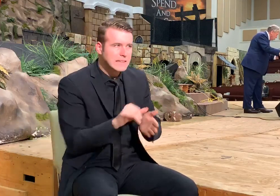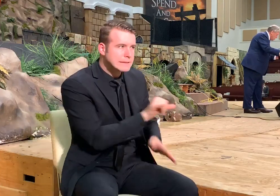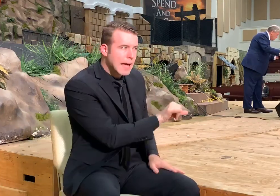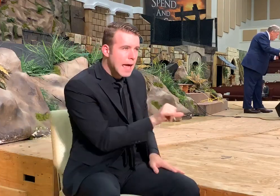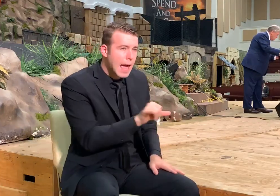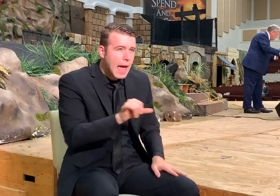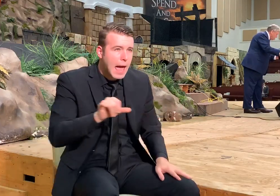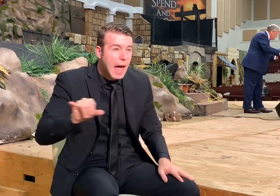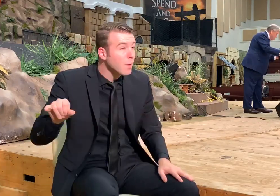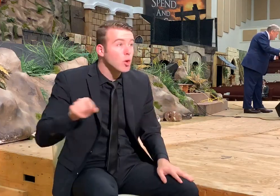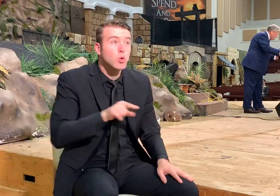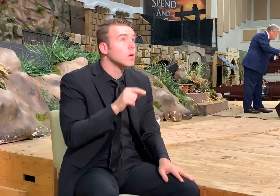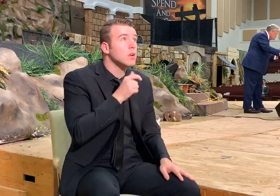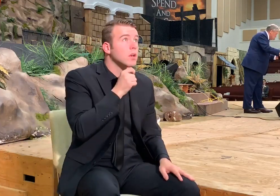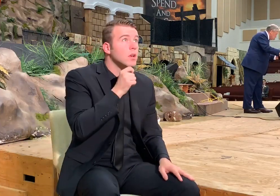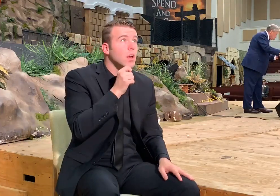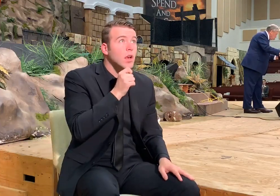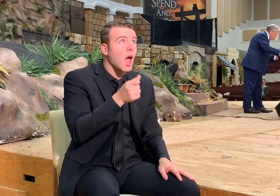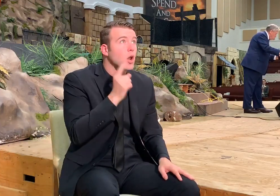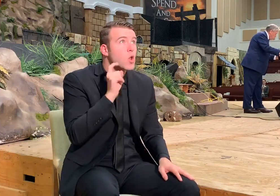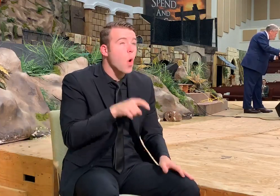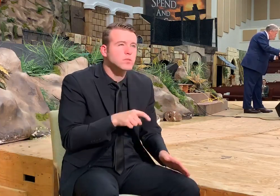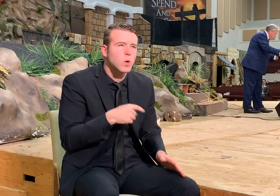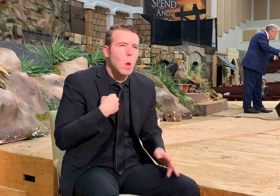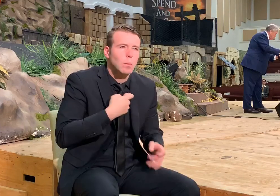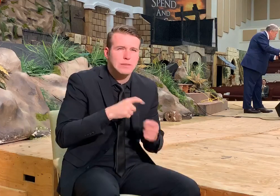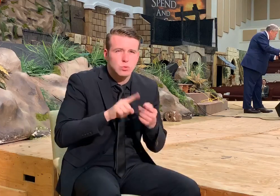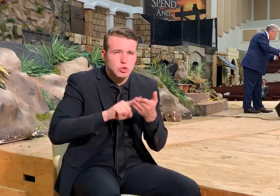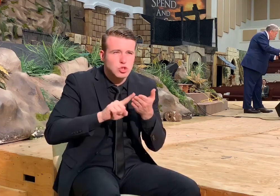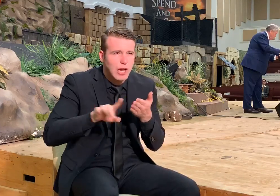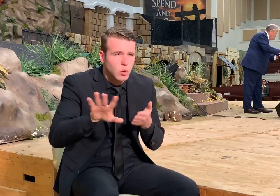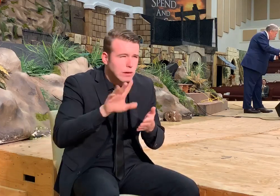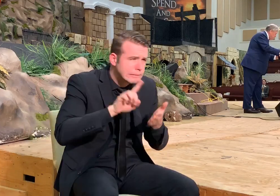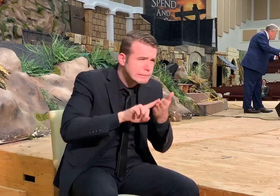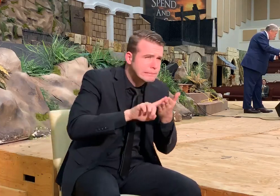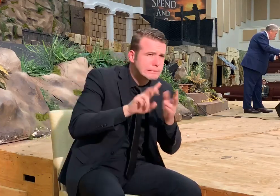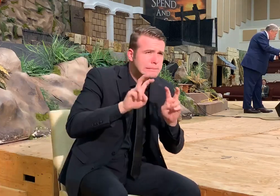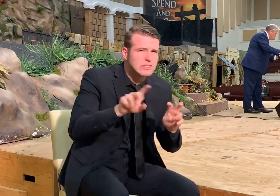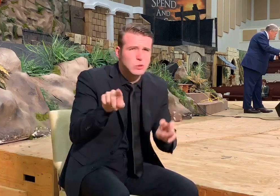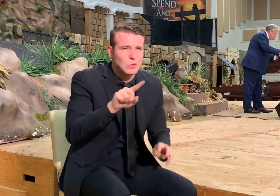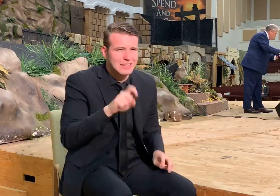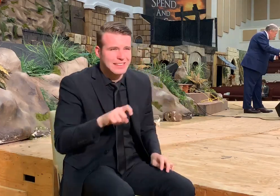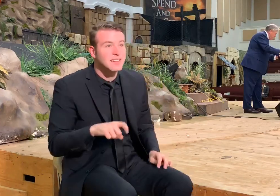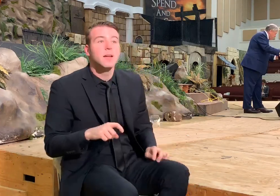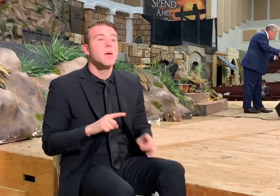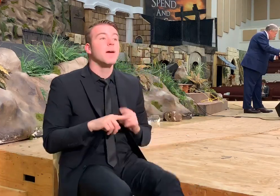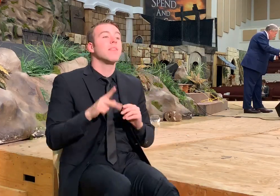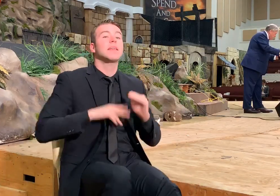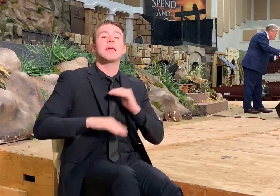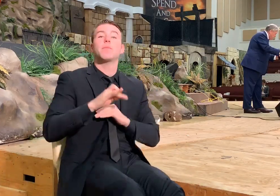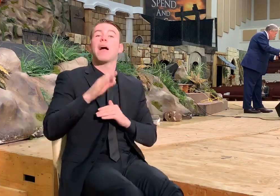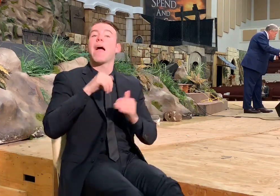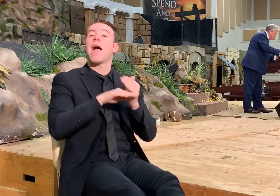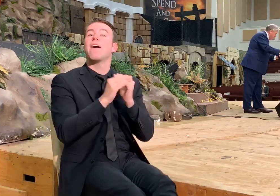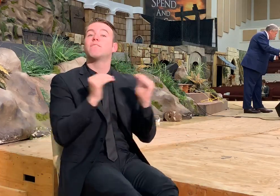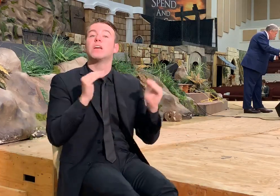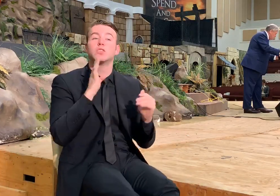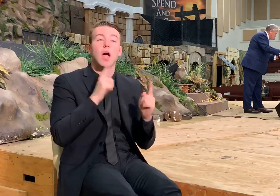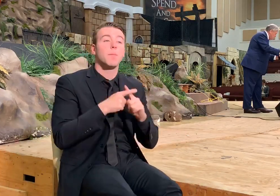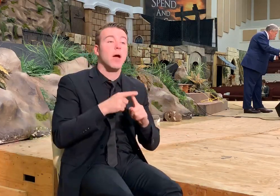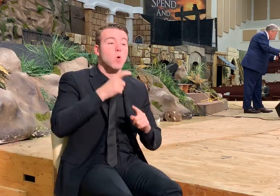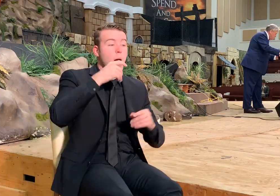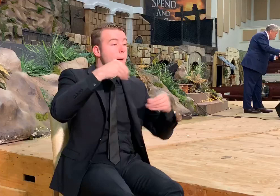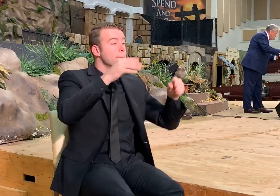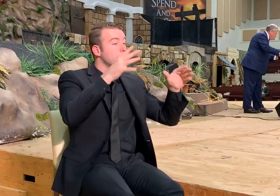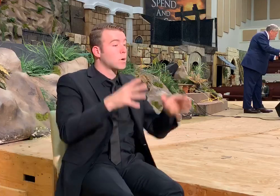you're not, you need to be checked. Right? Verse 45. Again, the kingdom of heaven is likened to a merchant man